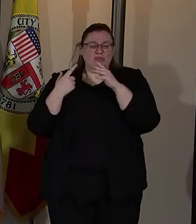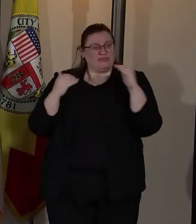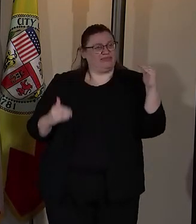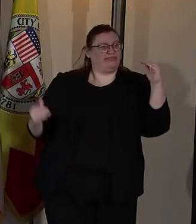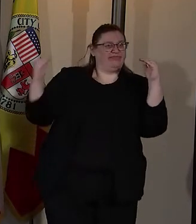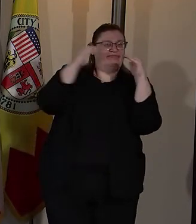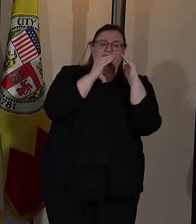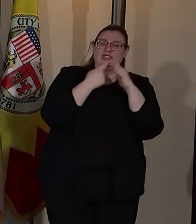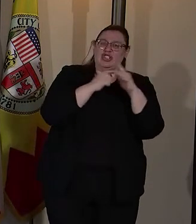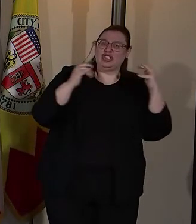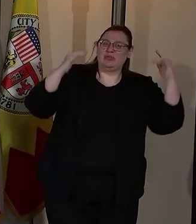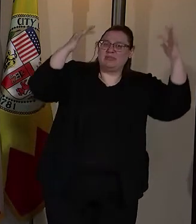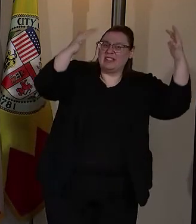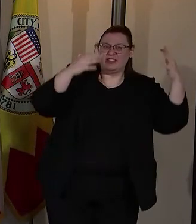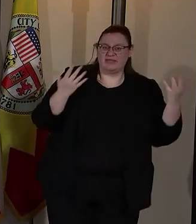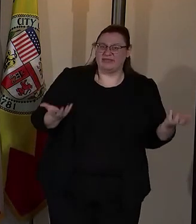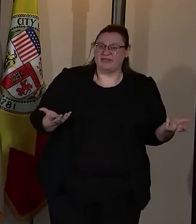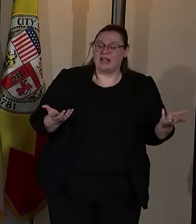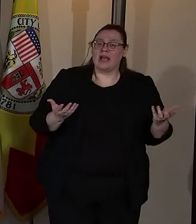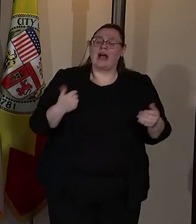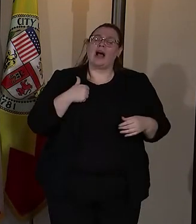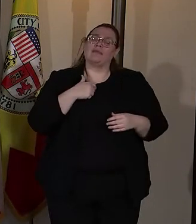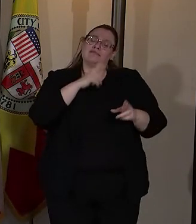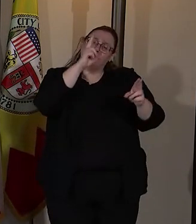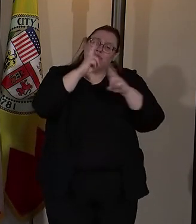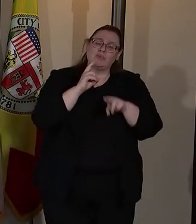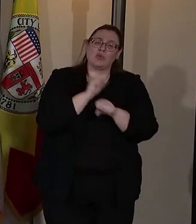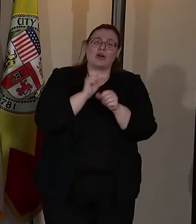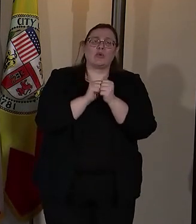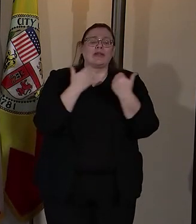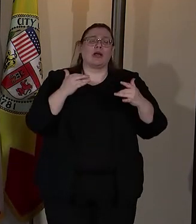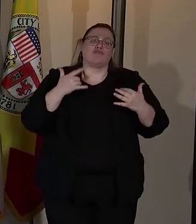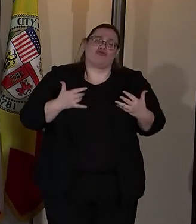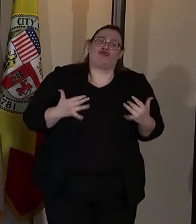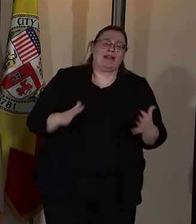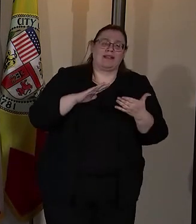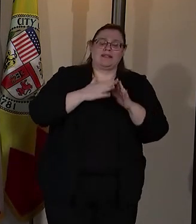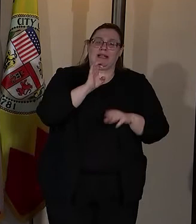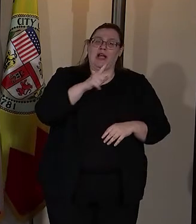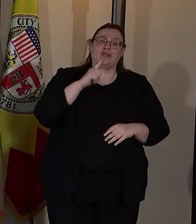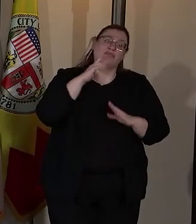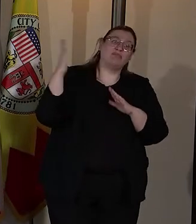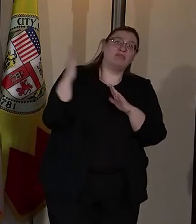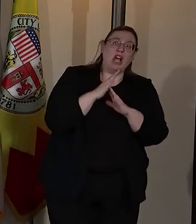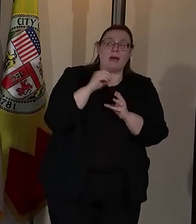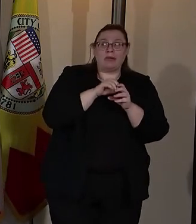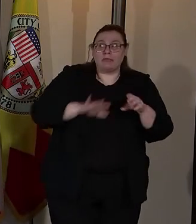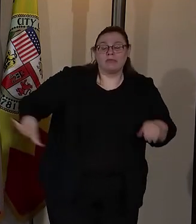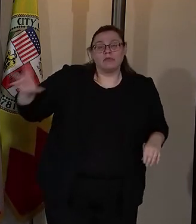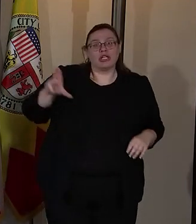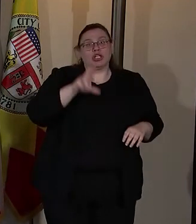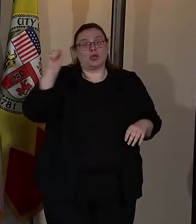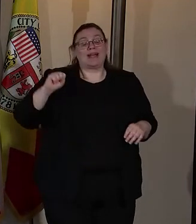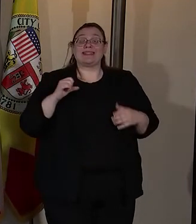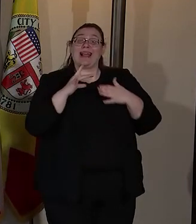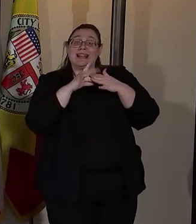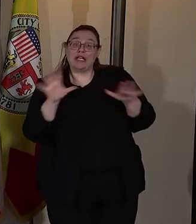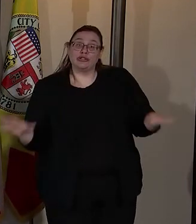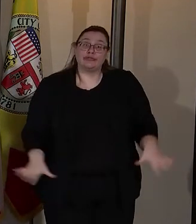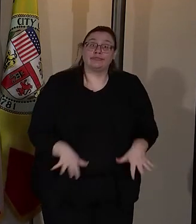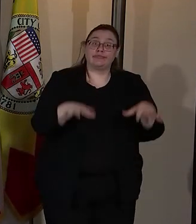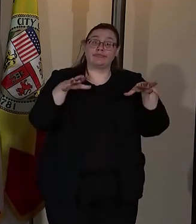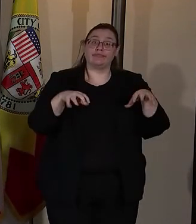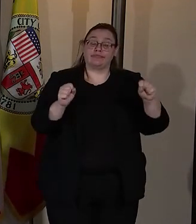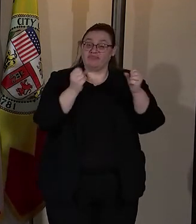lives. And I'm so pleased to serve with the most progressive city council in the United States of America where leaders have stepped forward to